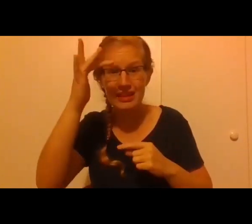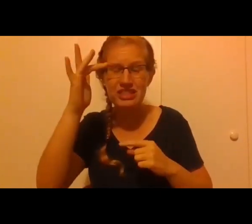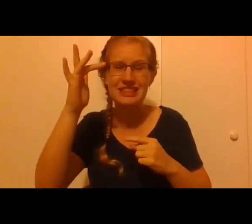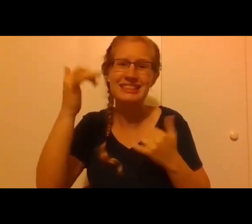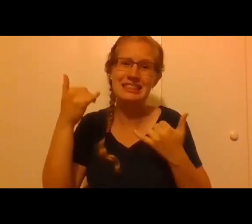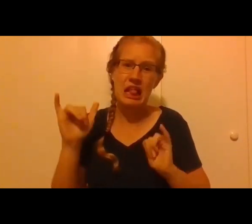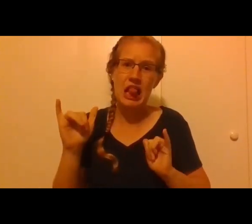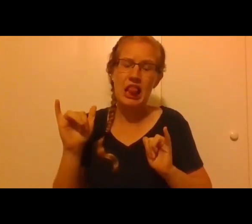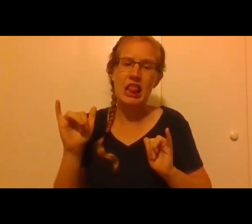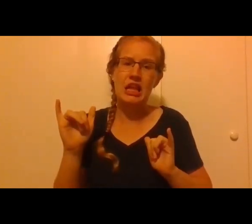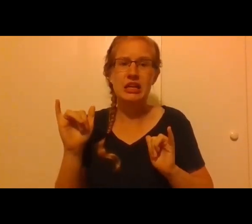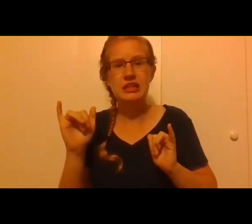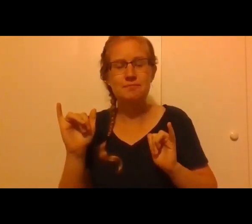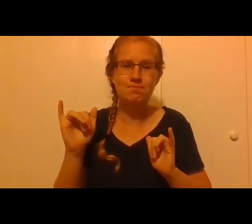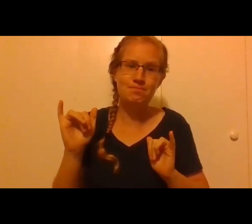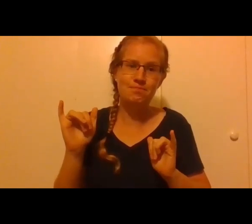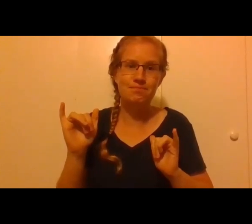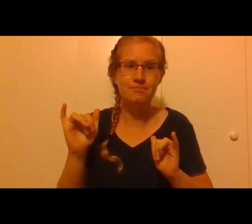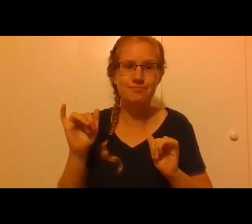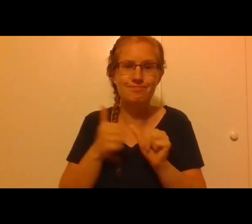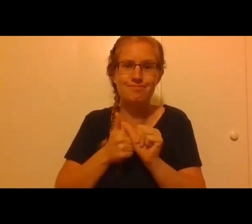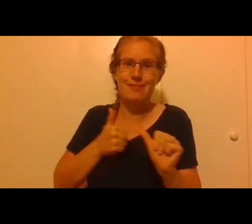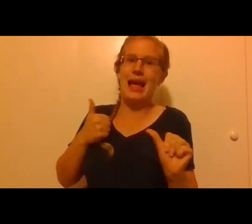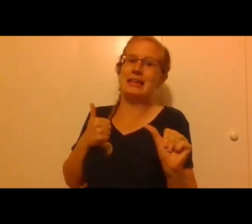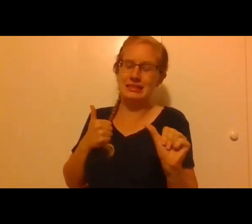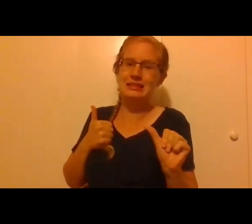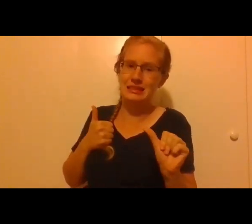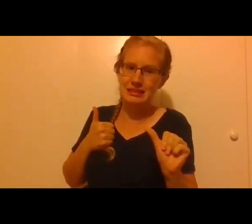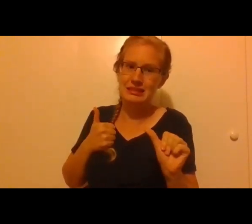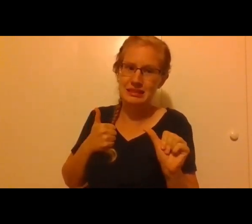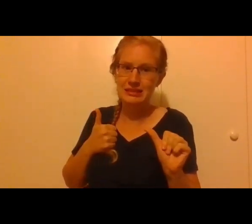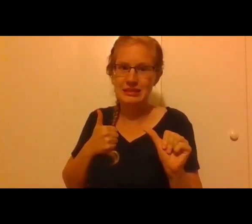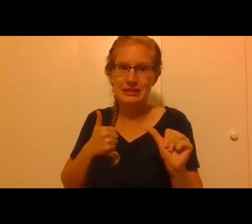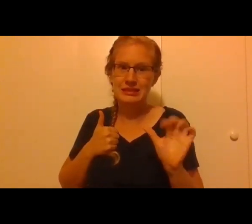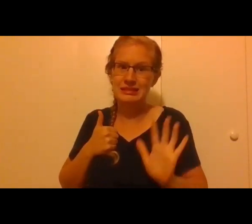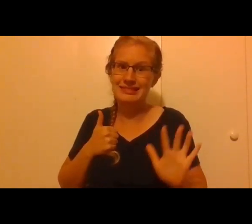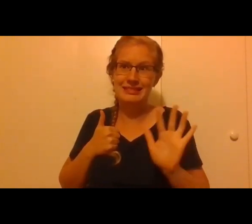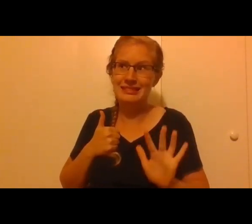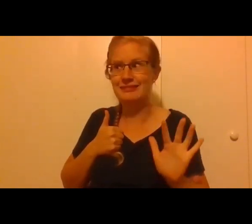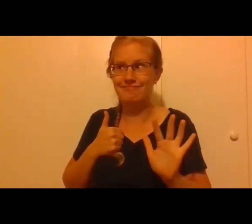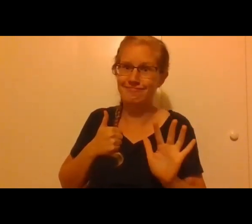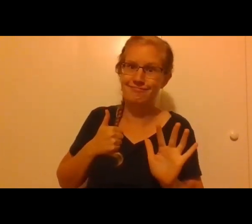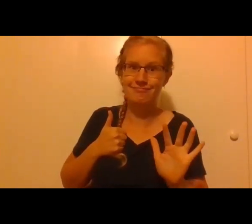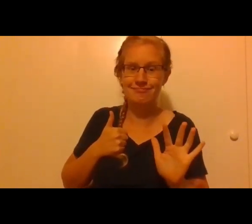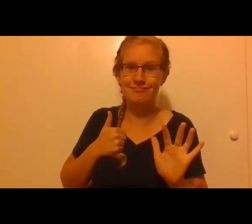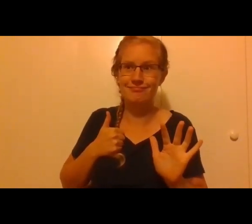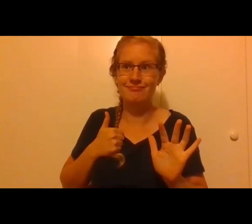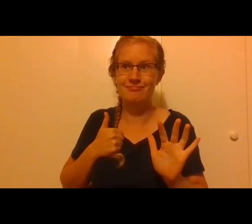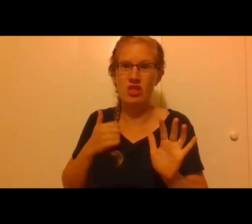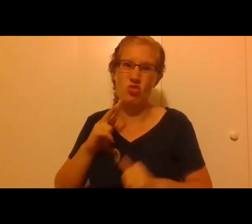remains well behind in his years, probably somewhere in the three-year-old